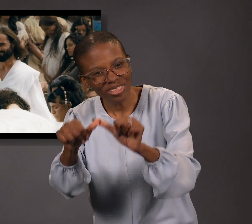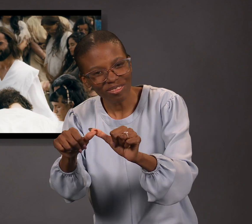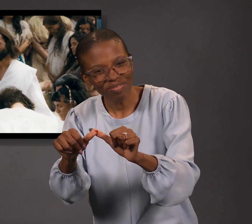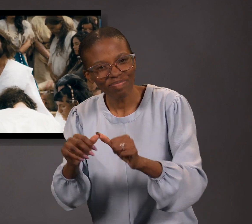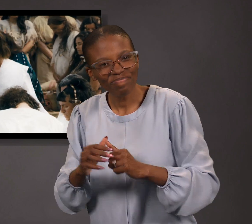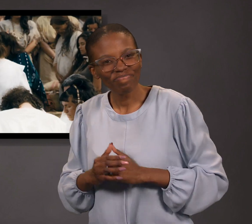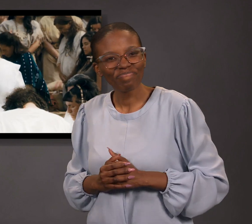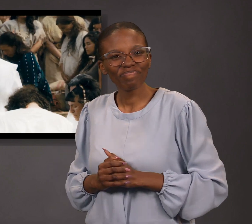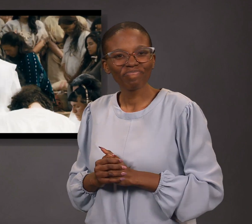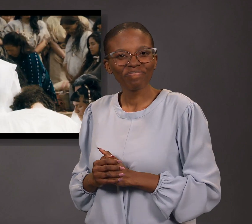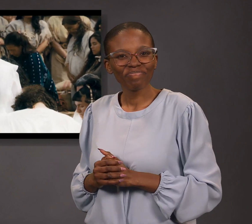Pray on.